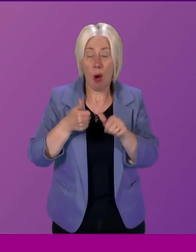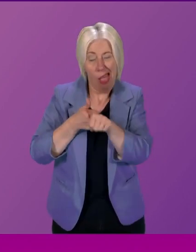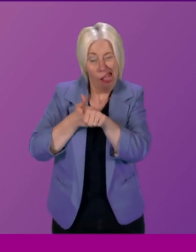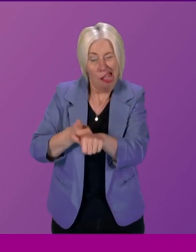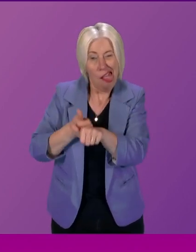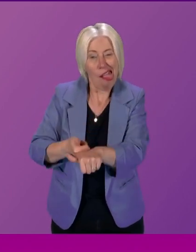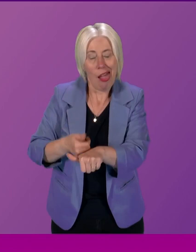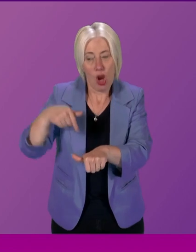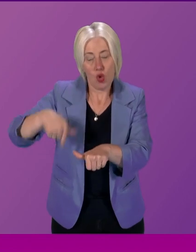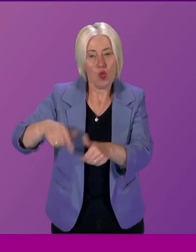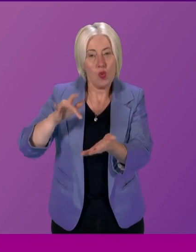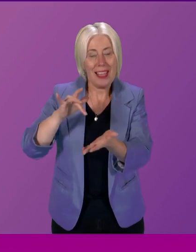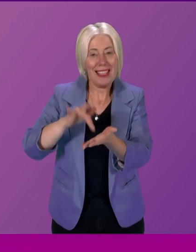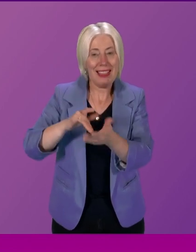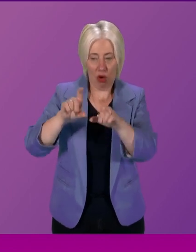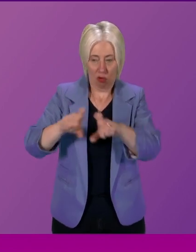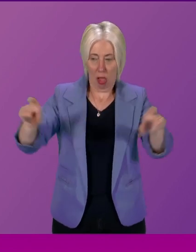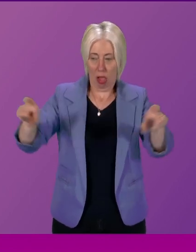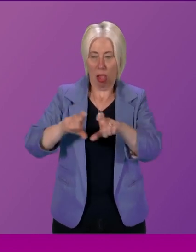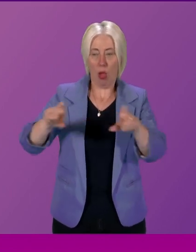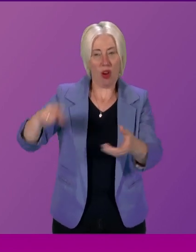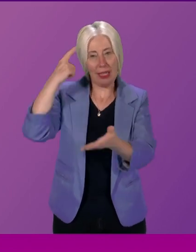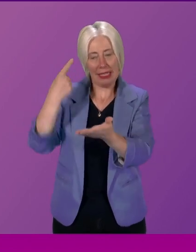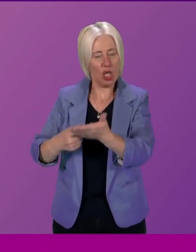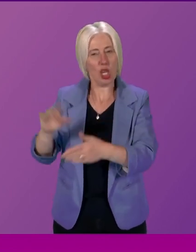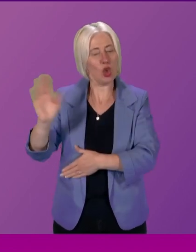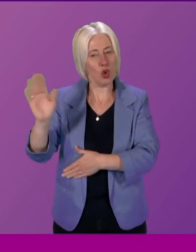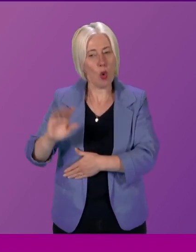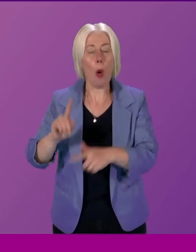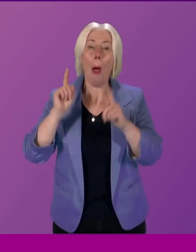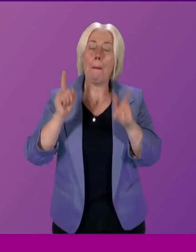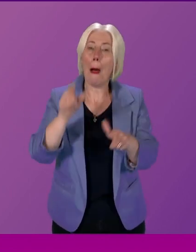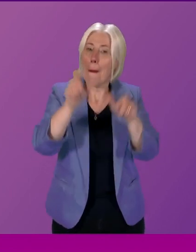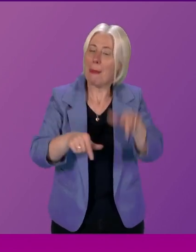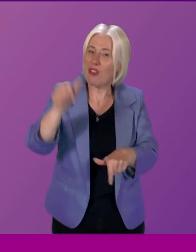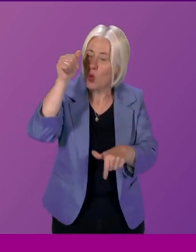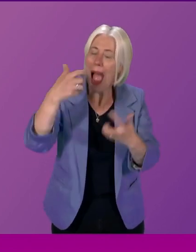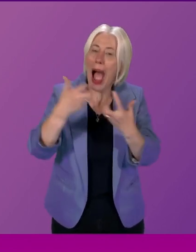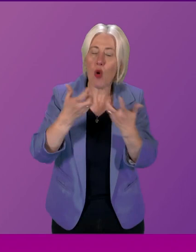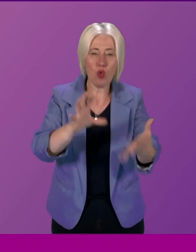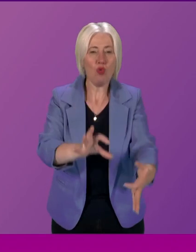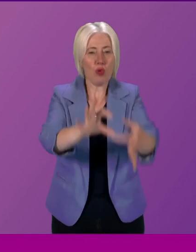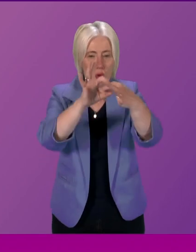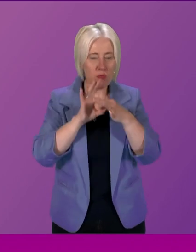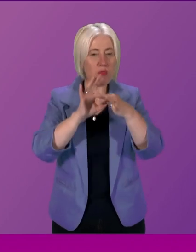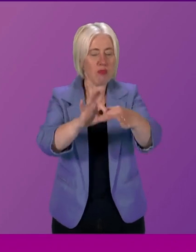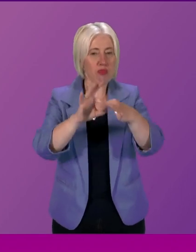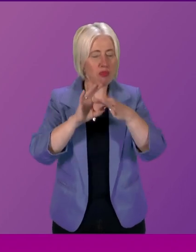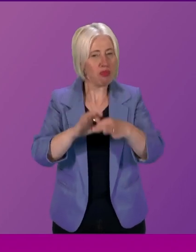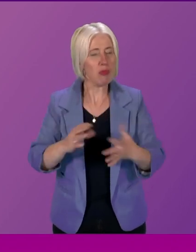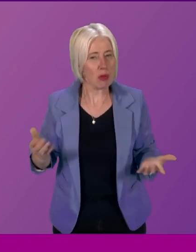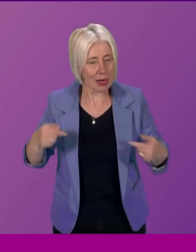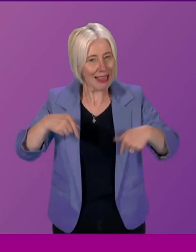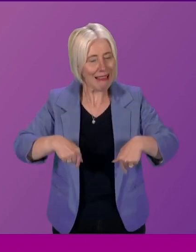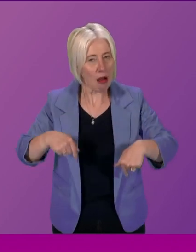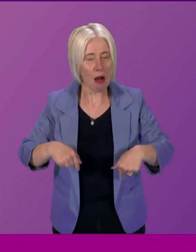when decisions are made they also need to know how to engage with the parliament as John Mason has made the point presiding officer